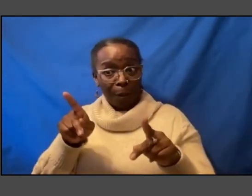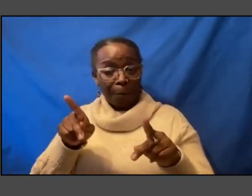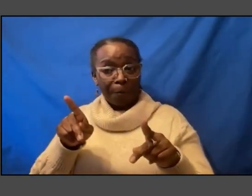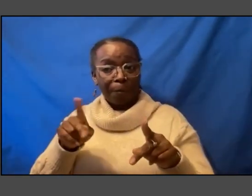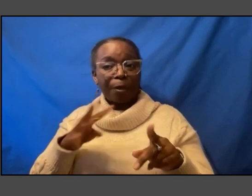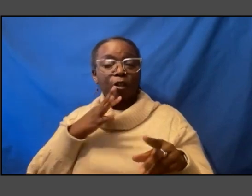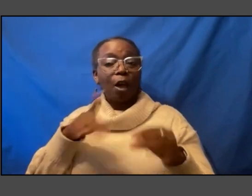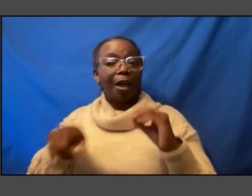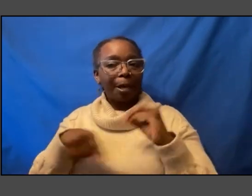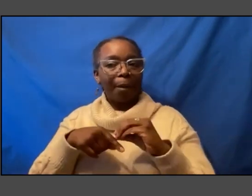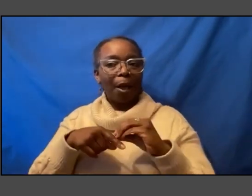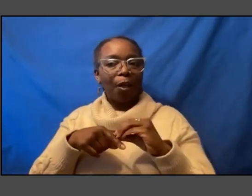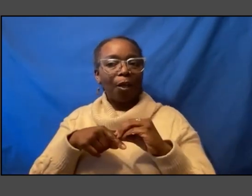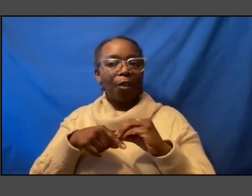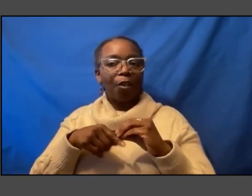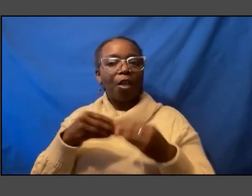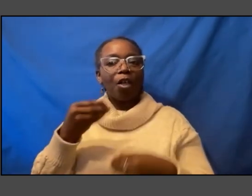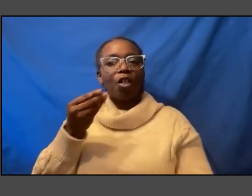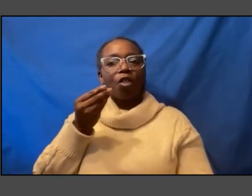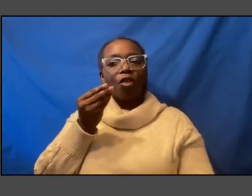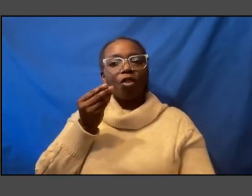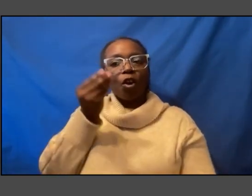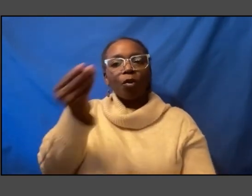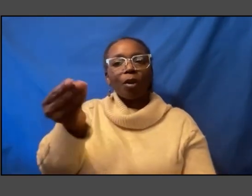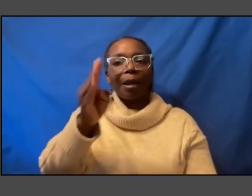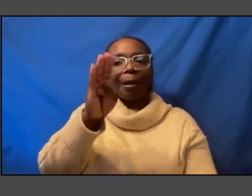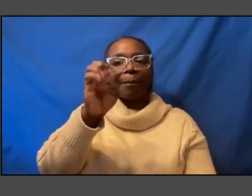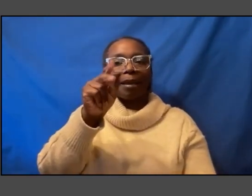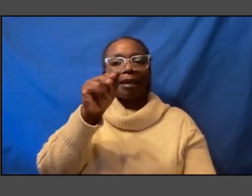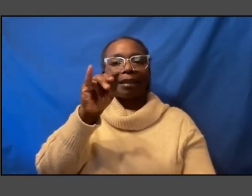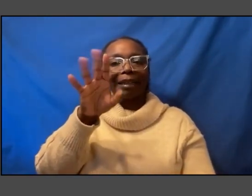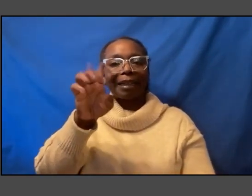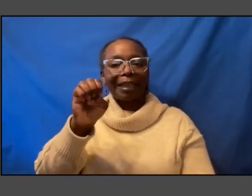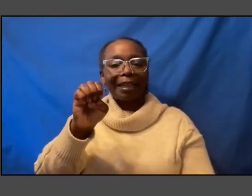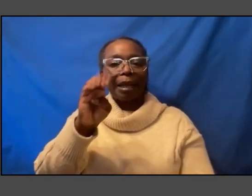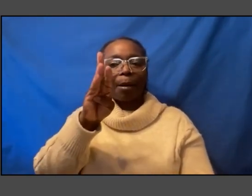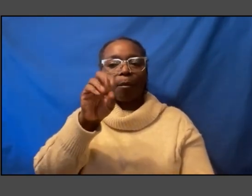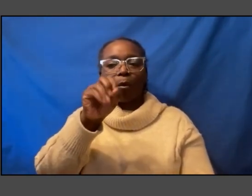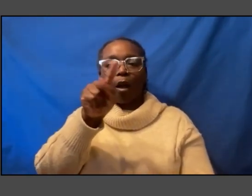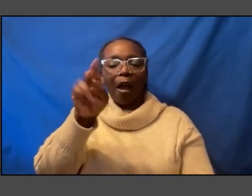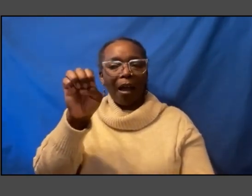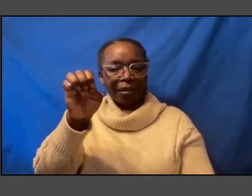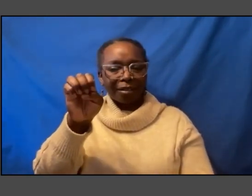uh of the benin bronzes if you could tell us that story and your thinking behind it